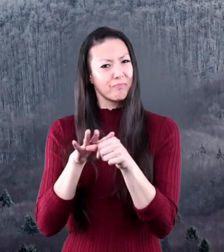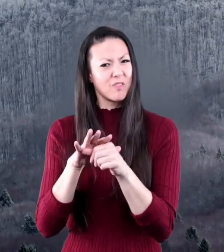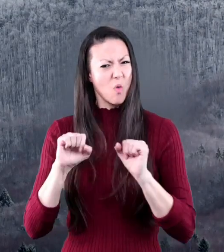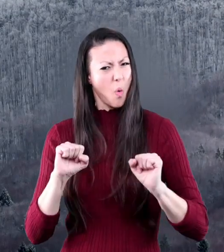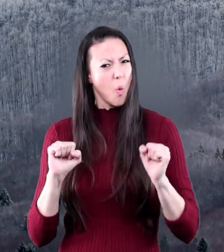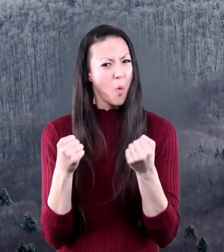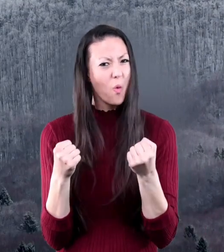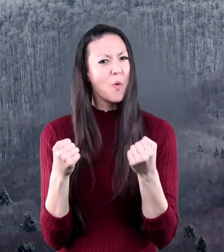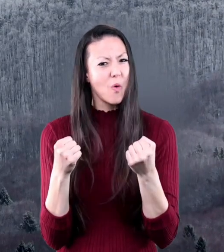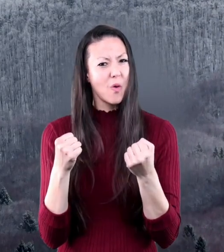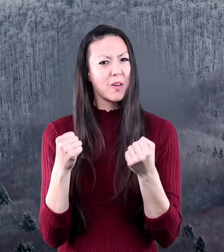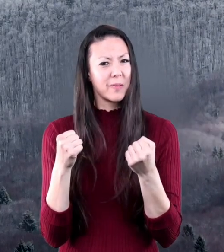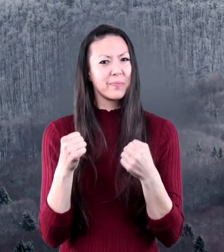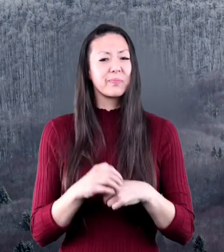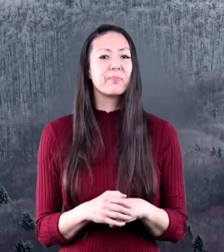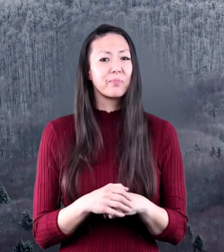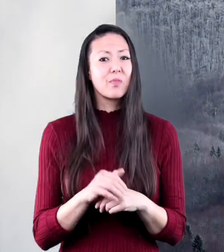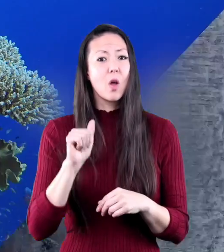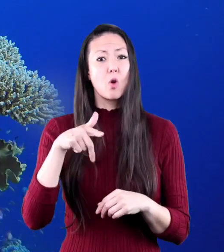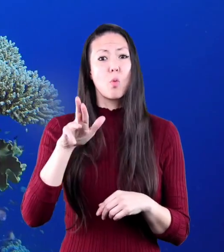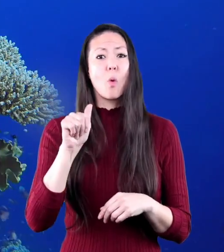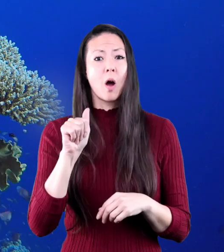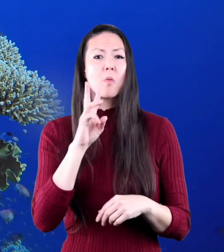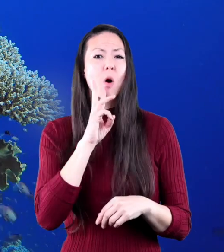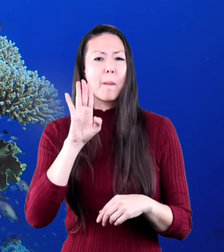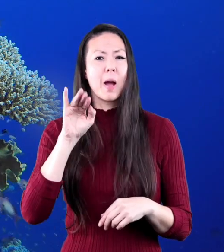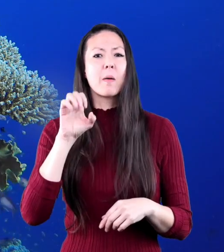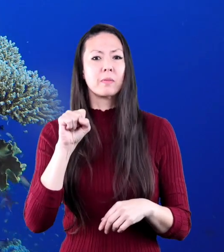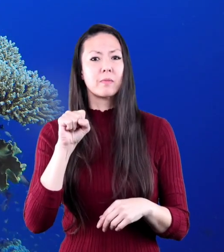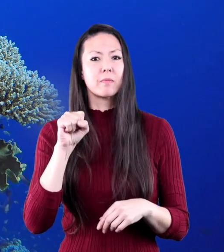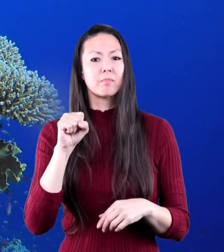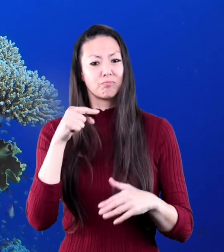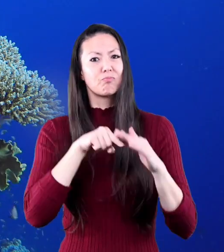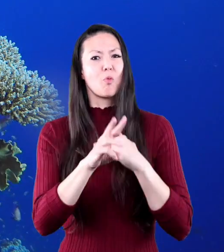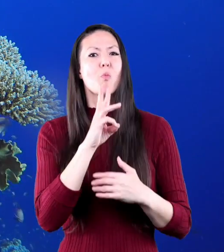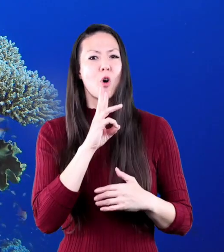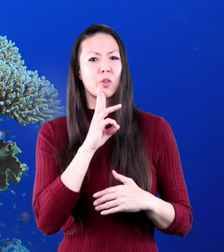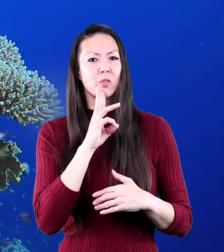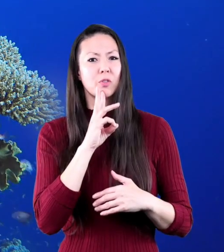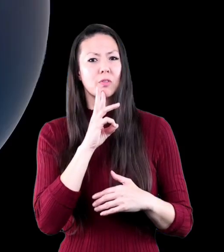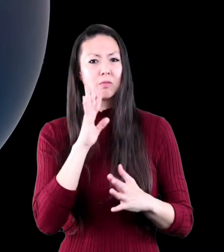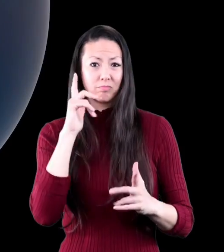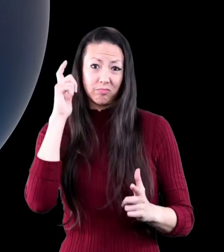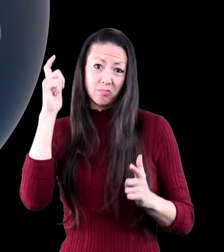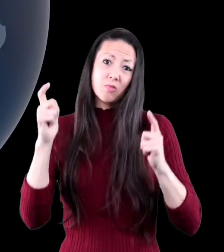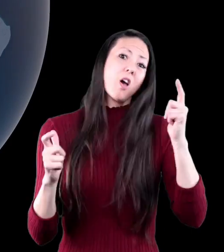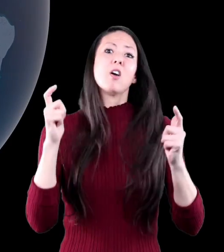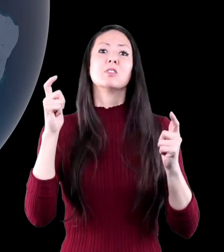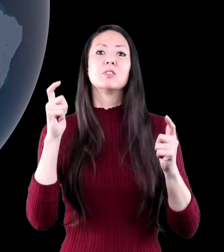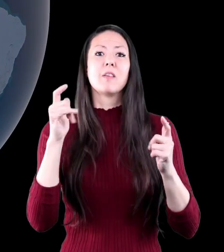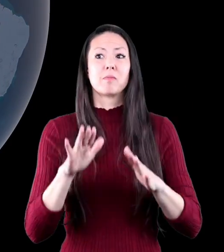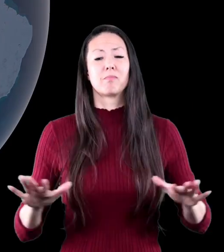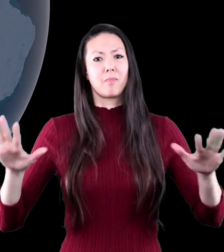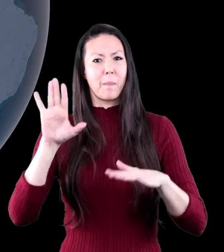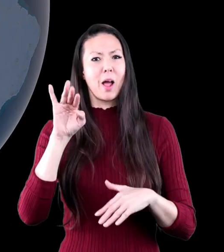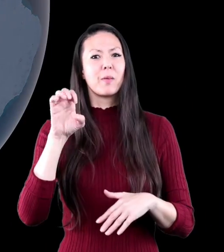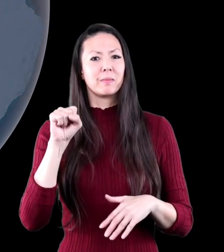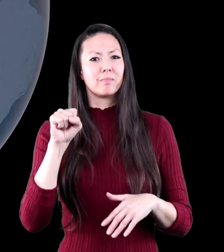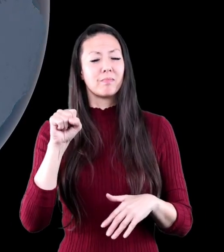cold climates aquatic biomes are found in water this is the largest of all biomes because